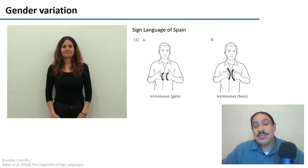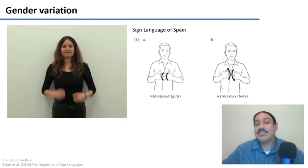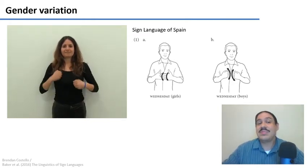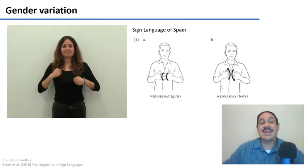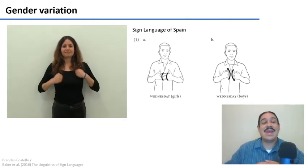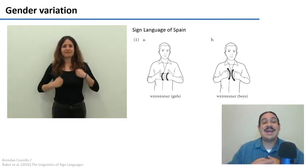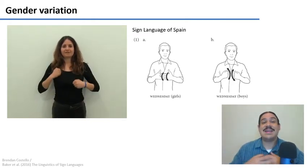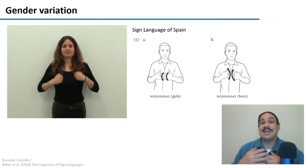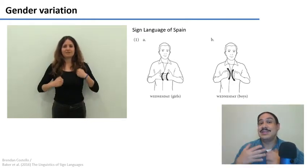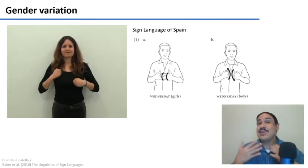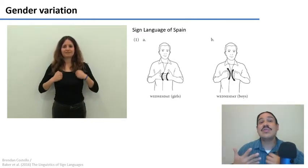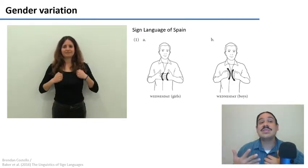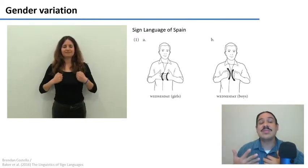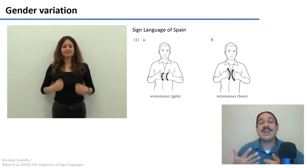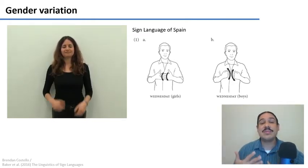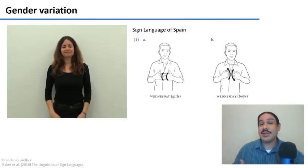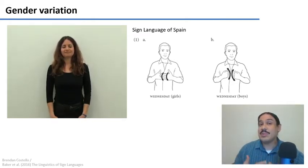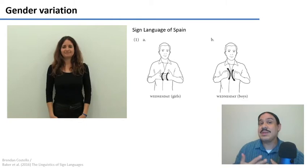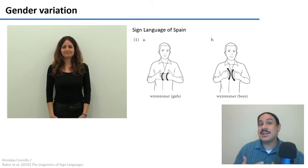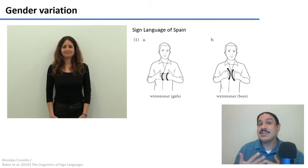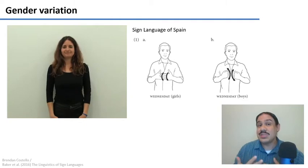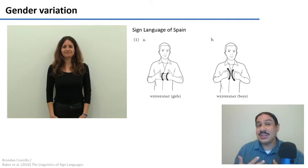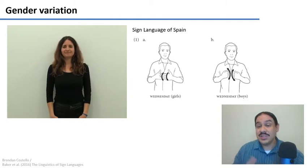they had a difference of vocabulary because of gender